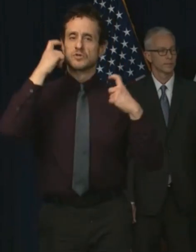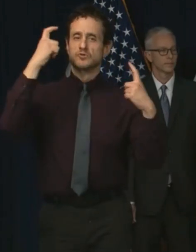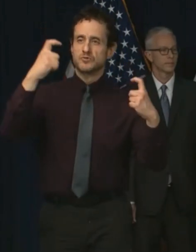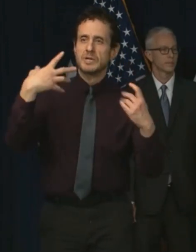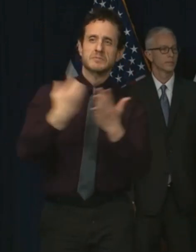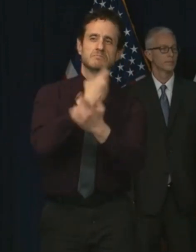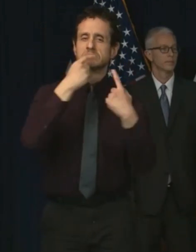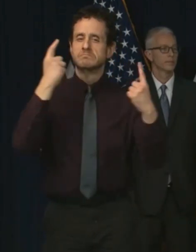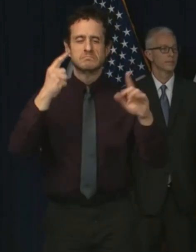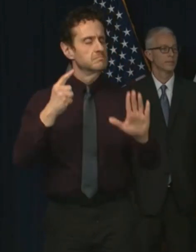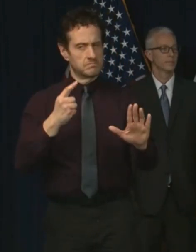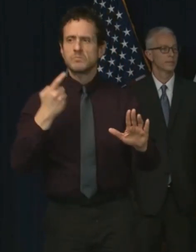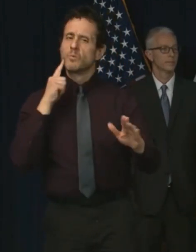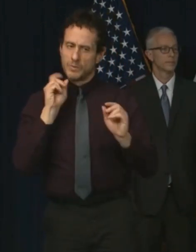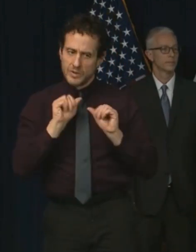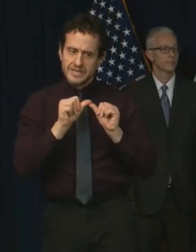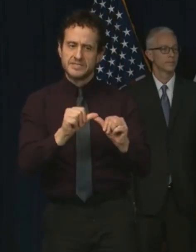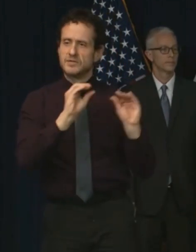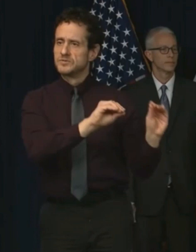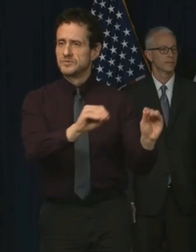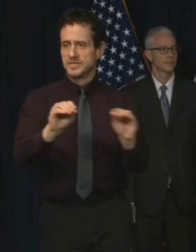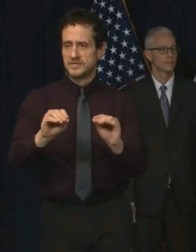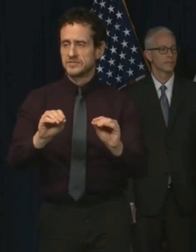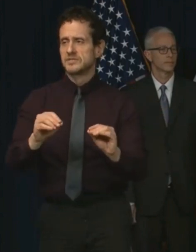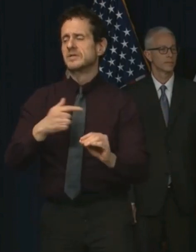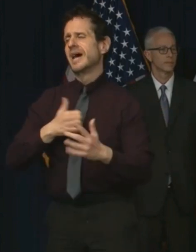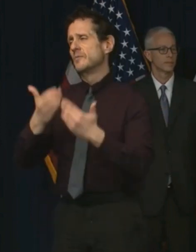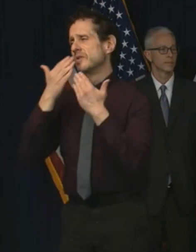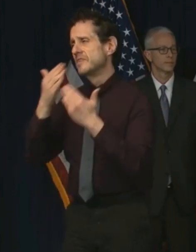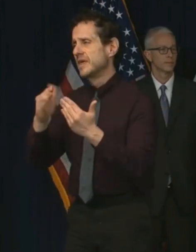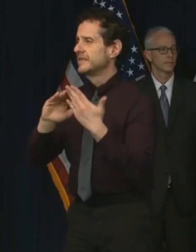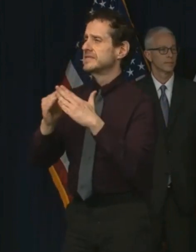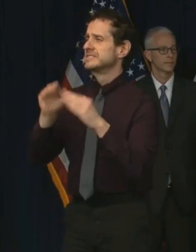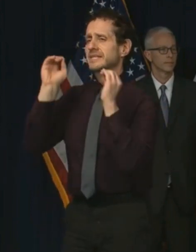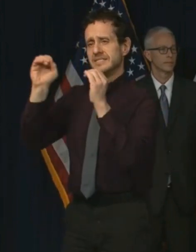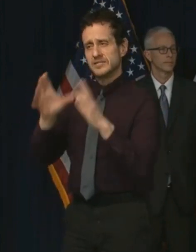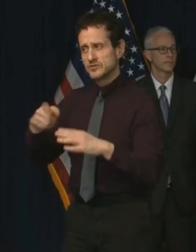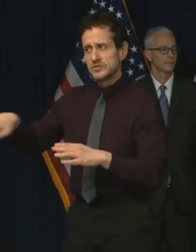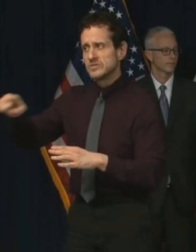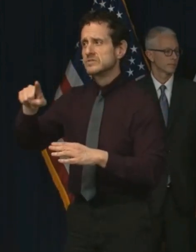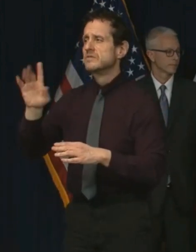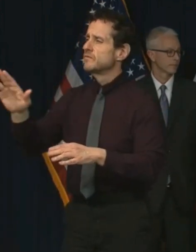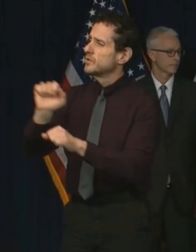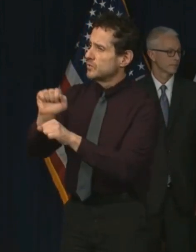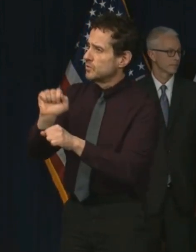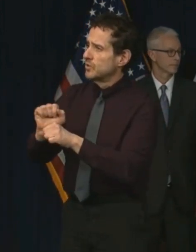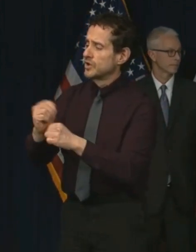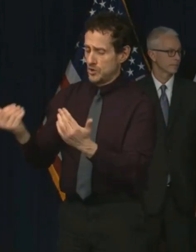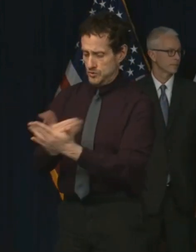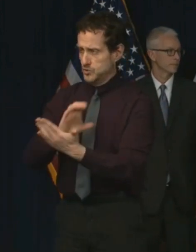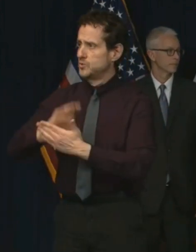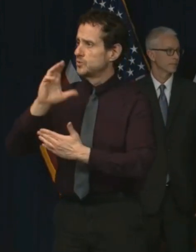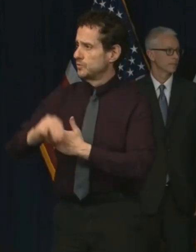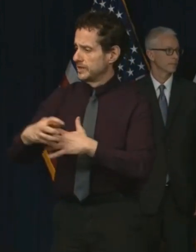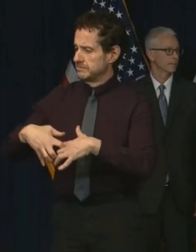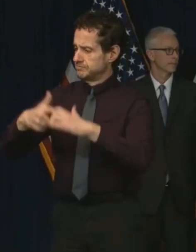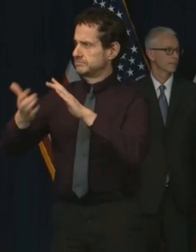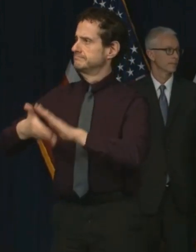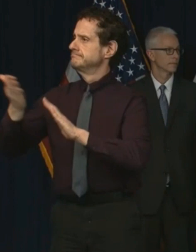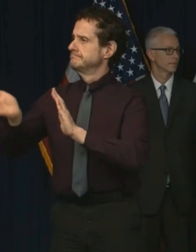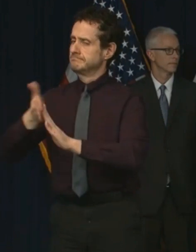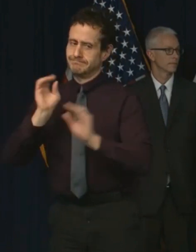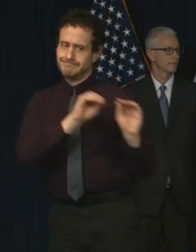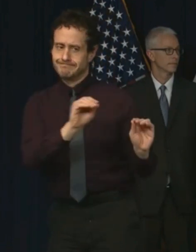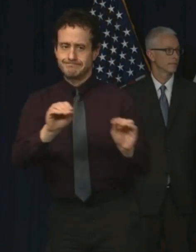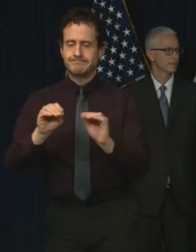my heartfelt gratitude to our city's educators for their work to get this new curriculum model off the ground and running